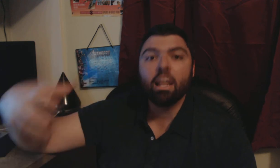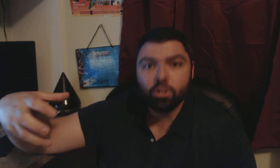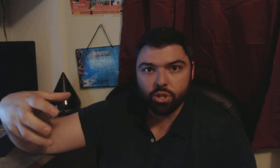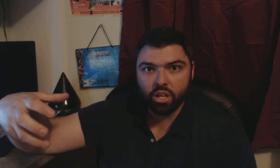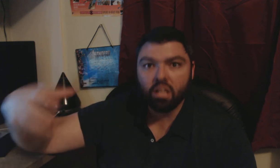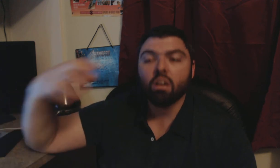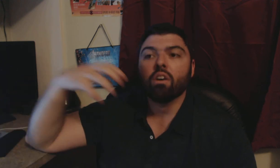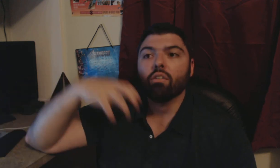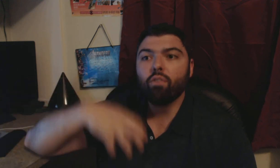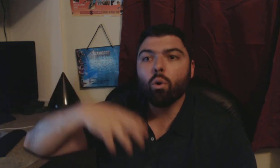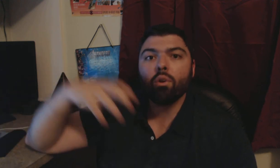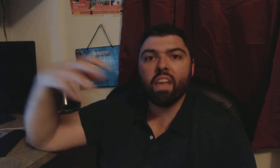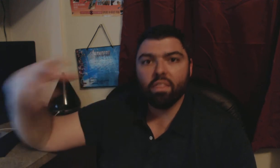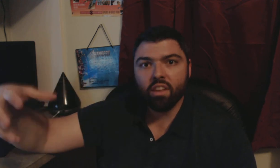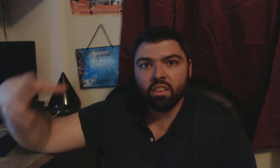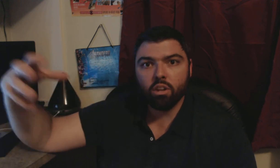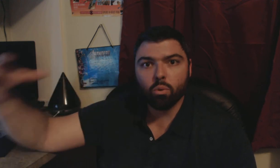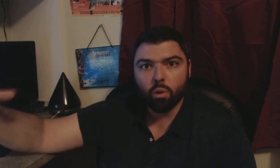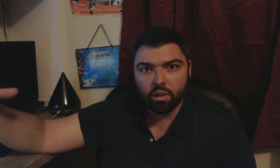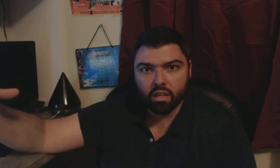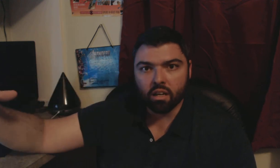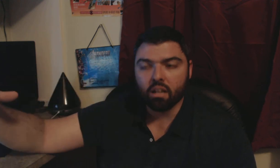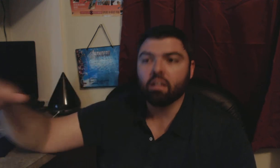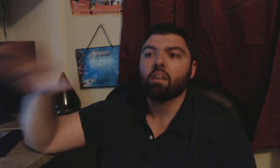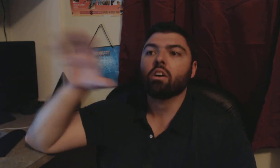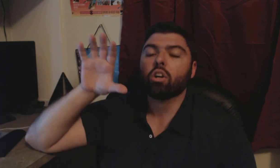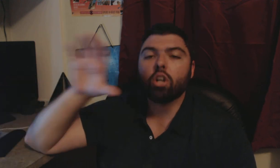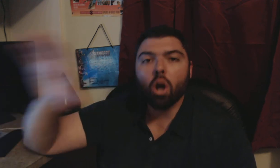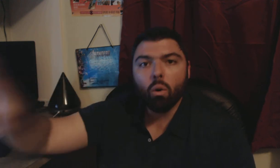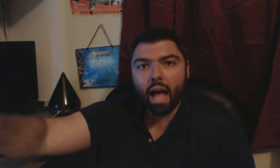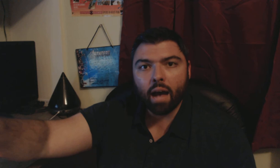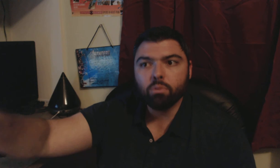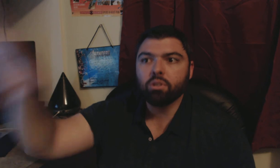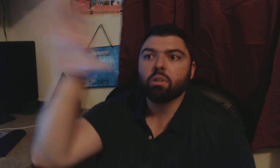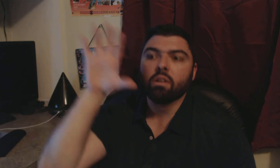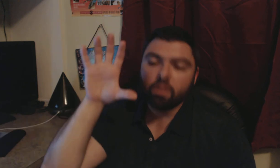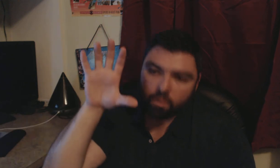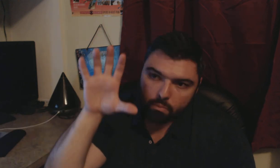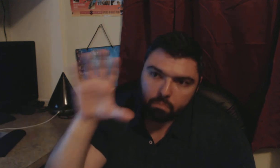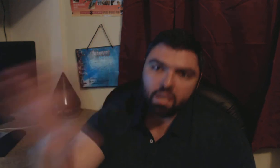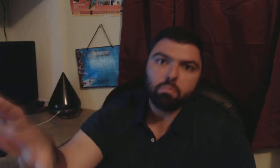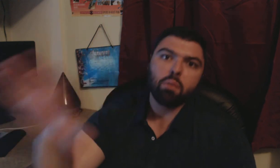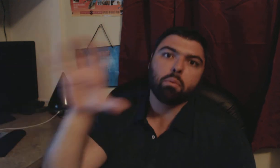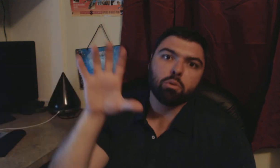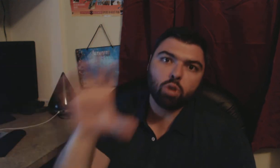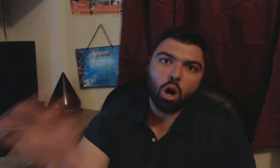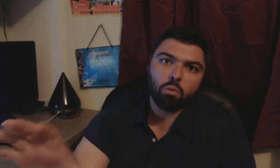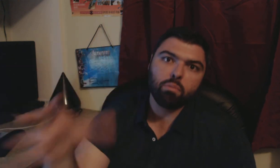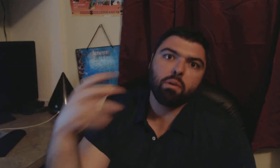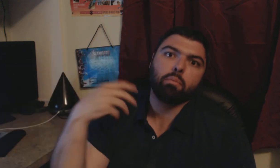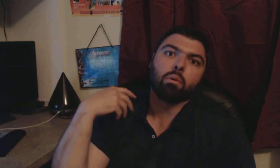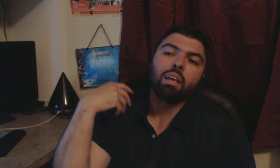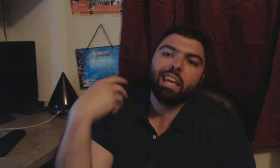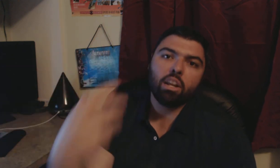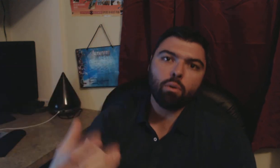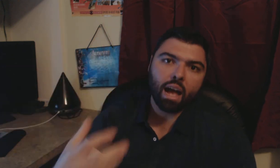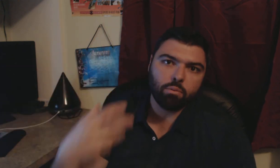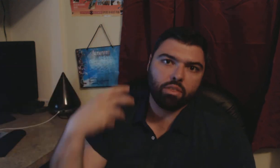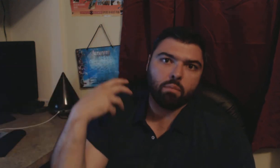energy for that thing that you're working on go out meet people talk with people interact with